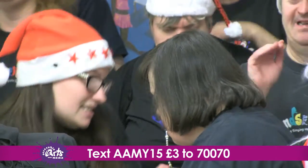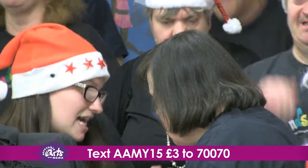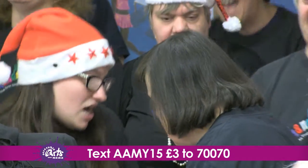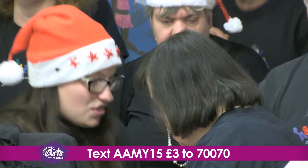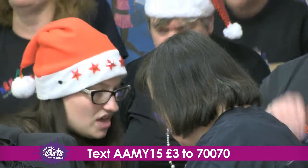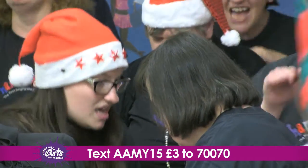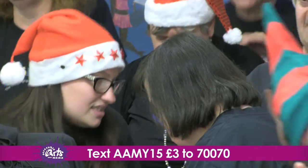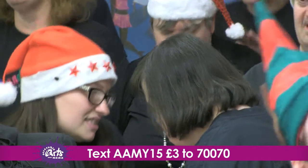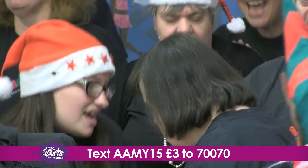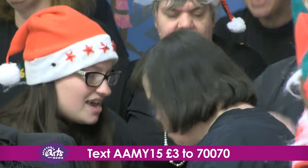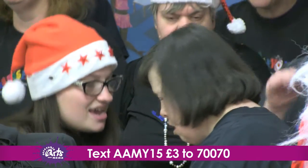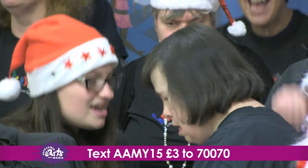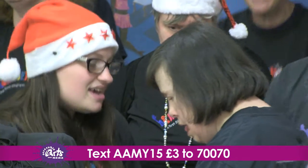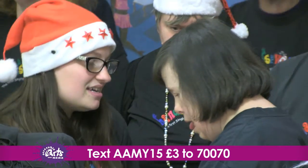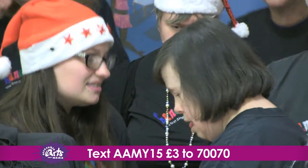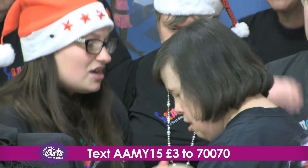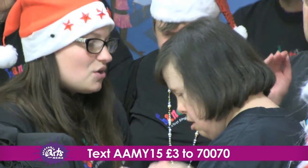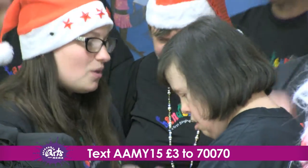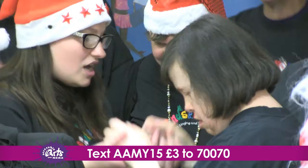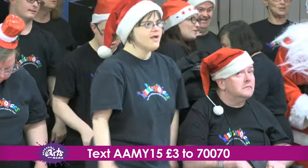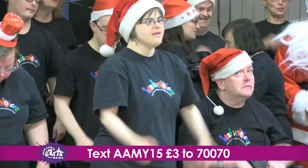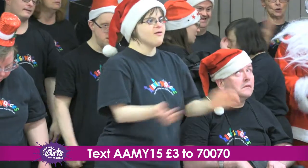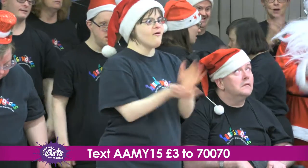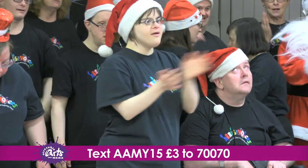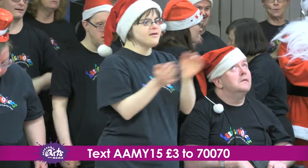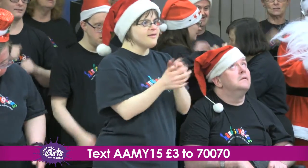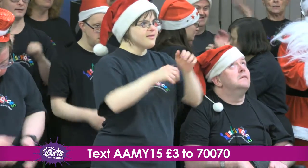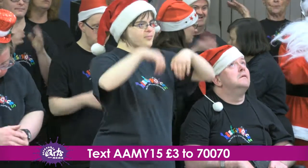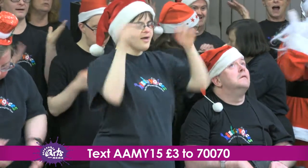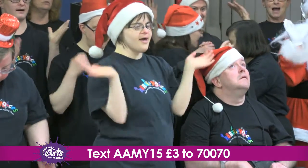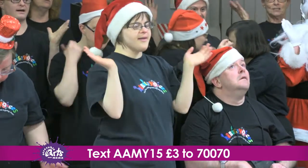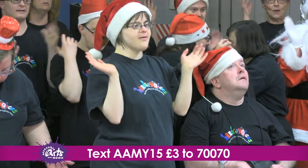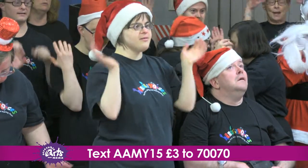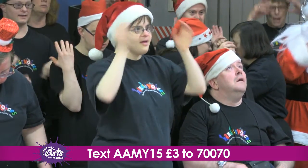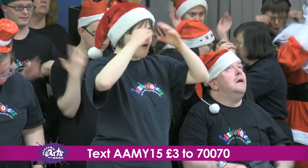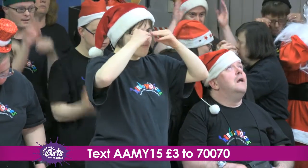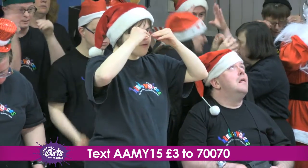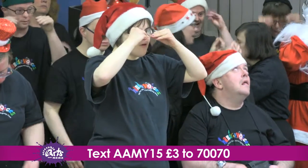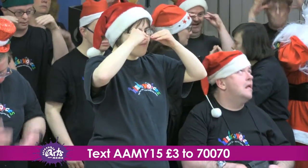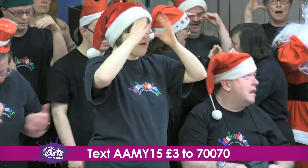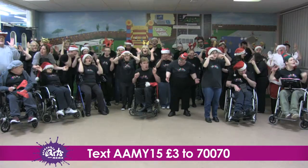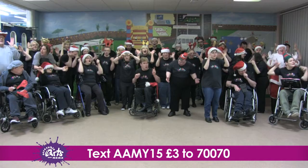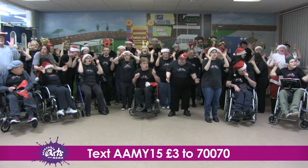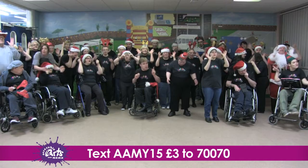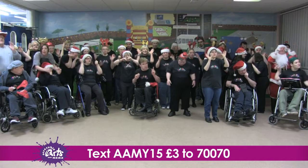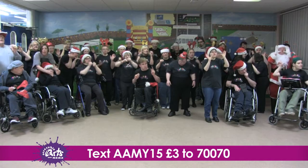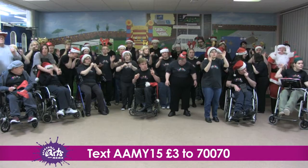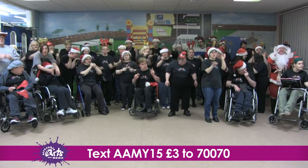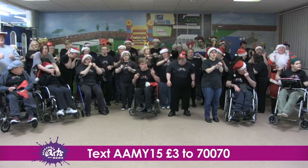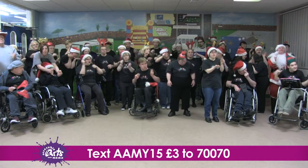down the stairs. What joy was to rise when I opened up my eyes. I don't